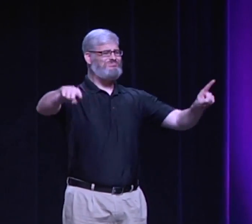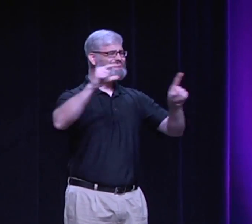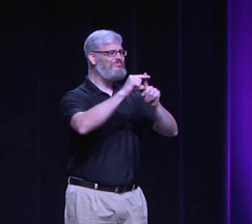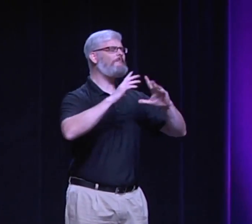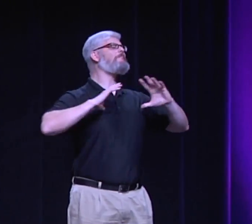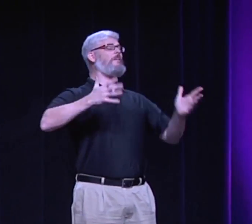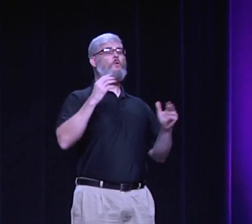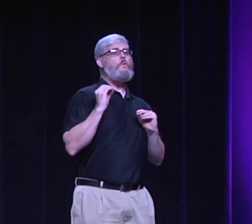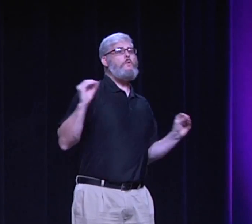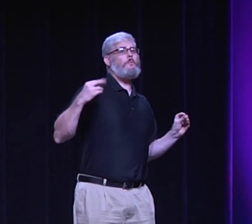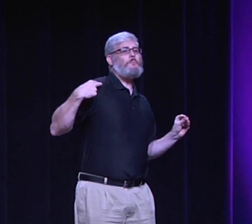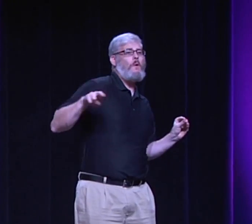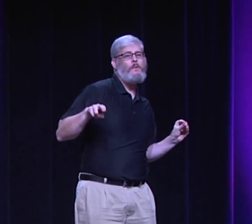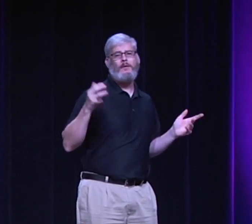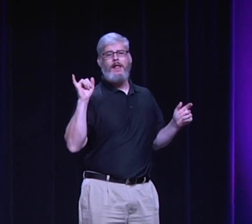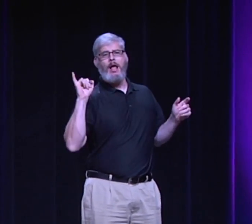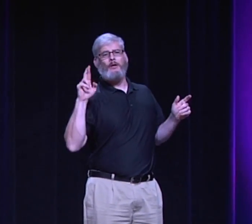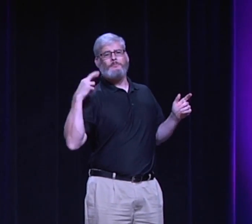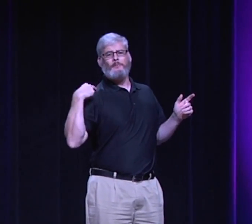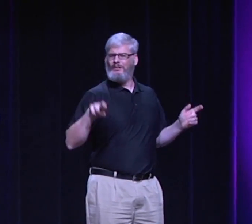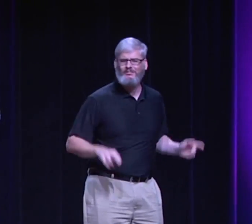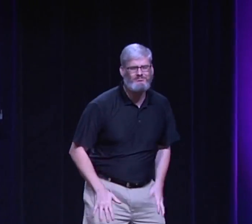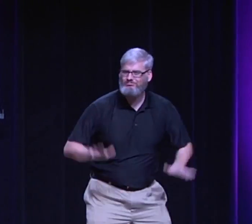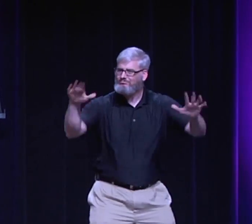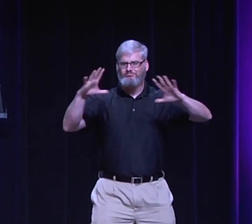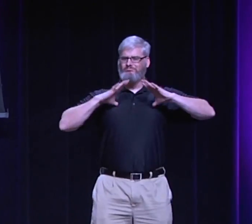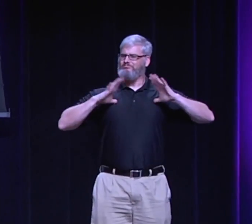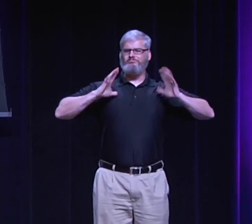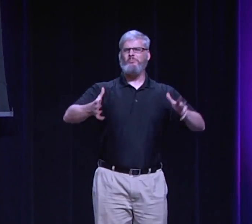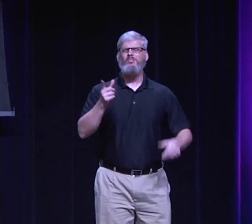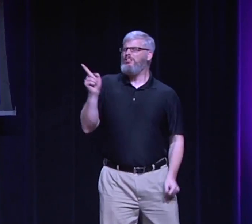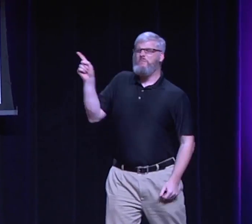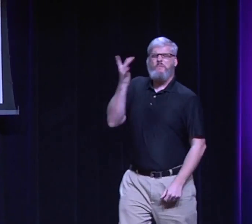And that's fine. Whatever label you want to label yourself is fine. If you're religious or not religious.